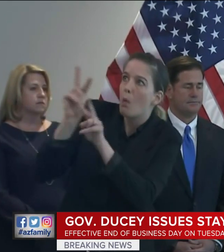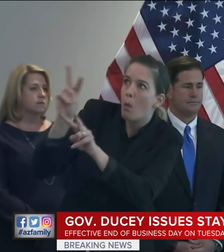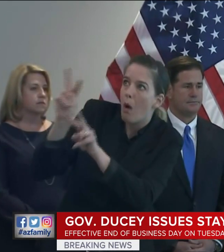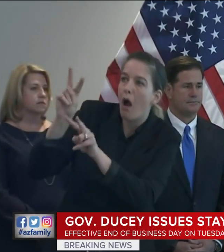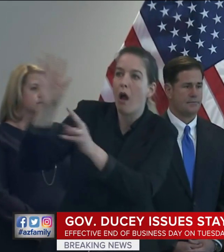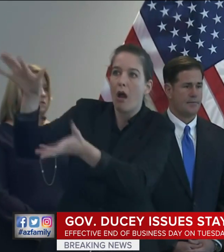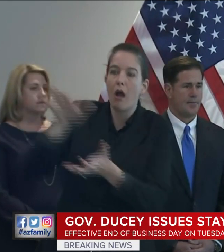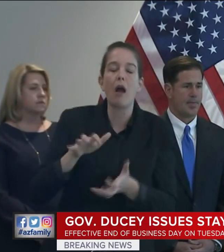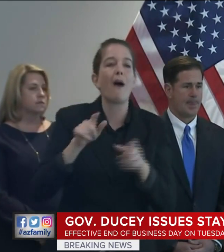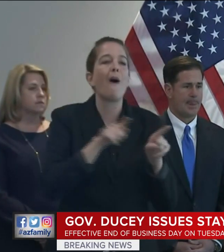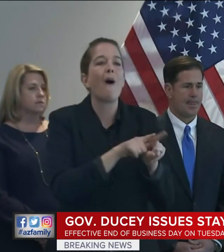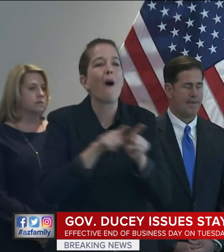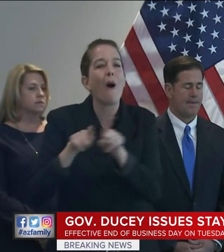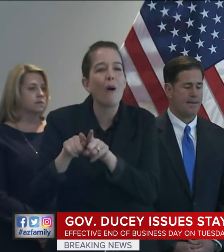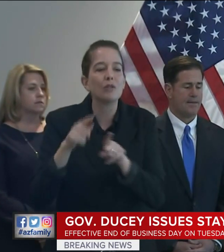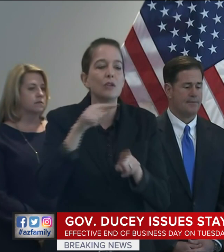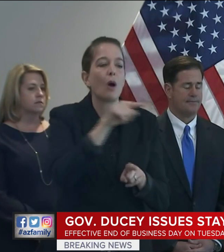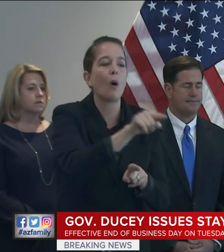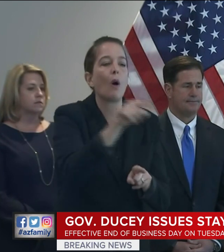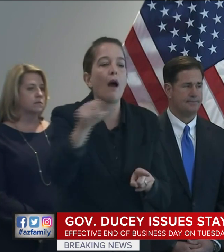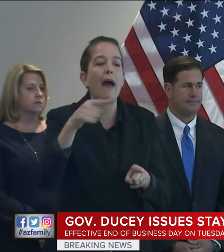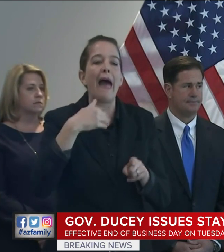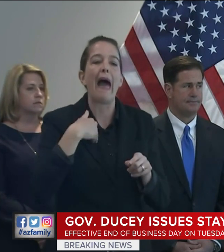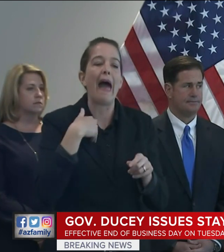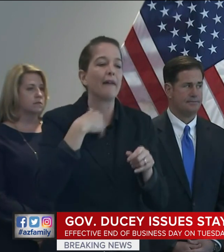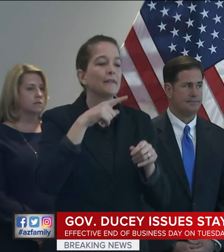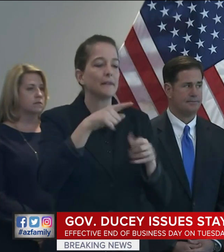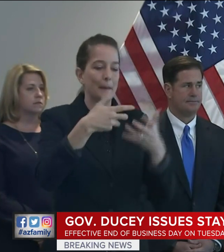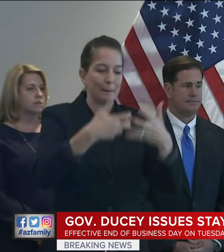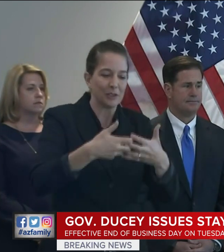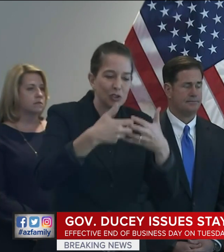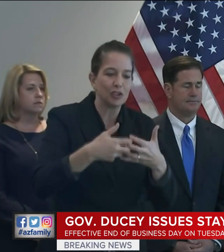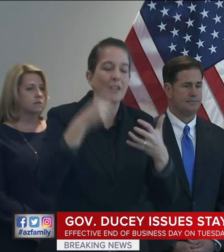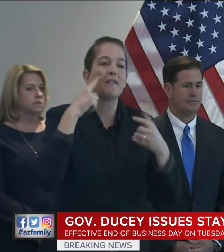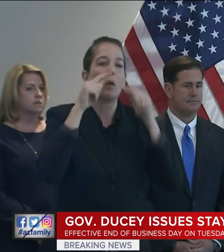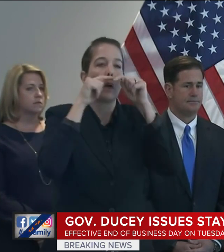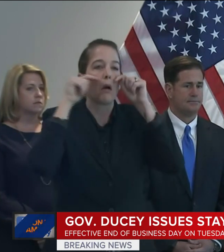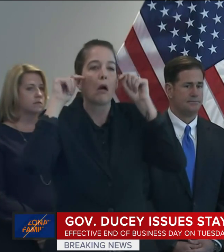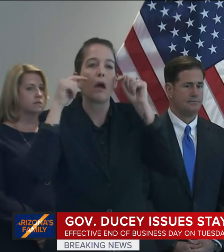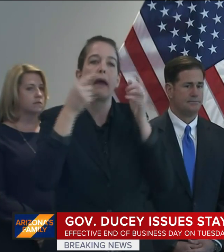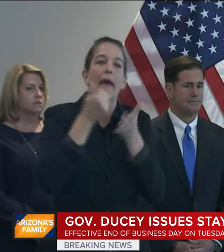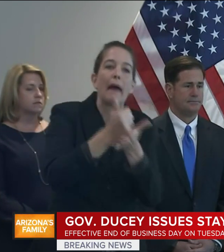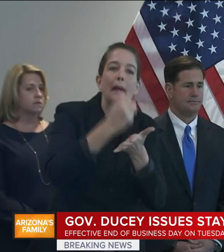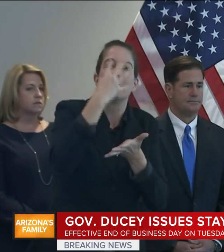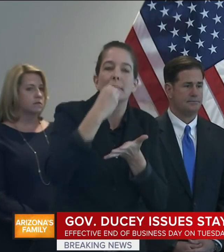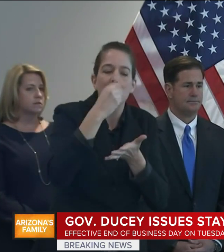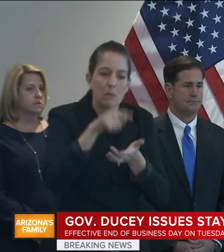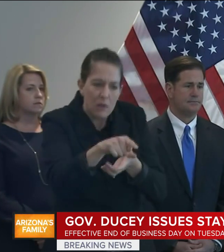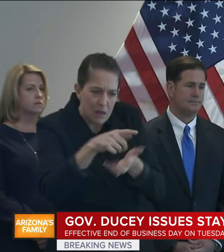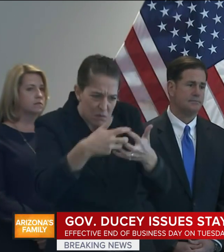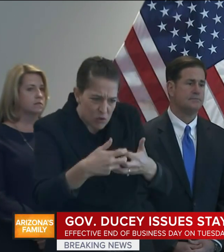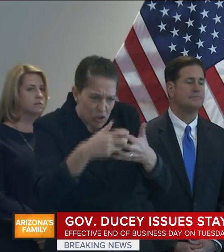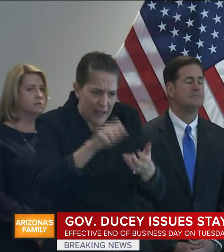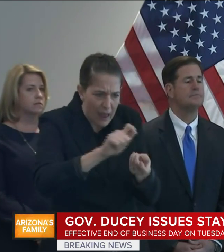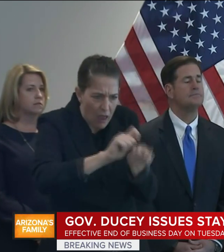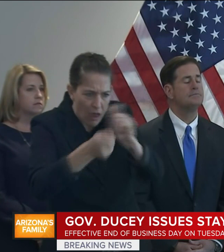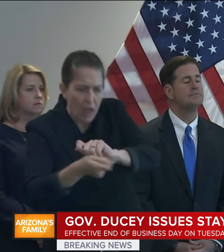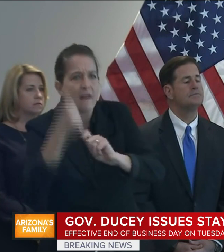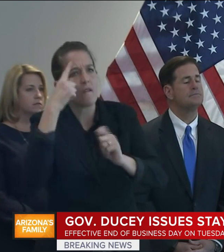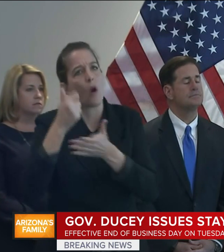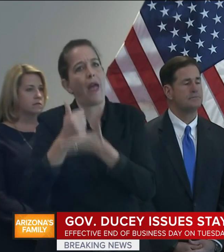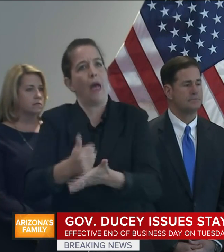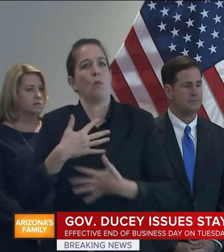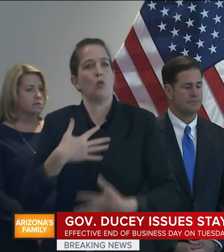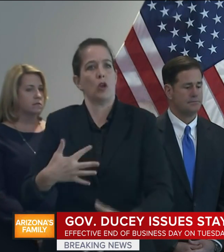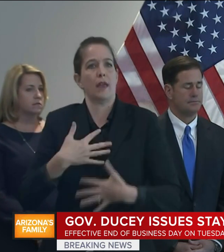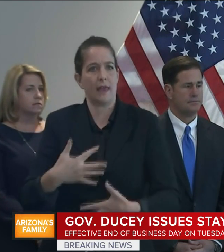to convert to ventilators that could treat those with COVID-19. Currently, we have 16,900 hospital beds in